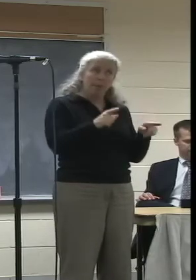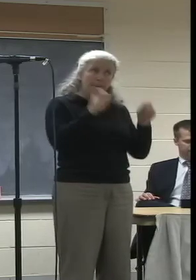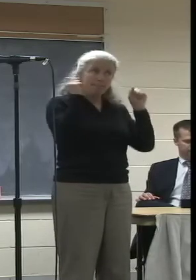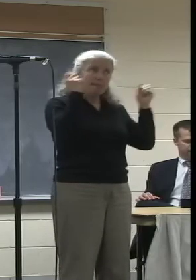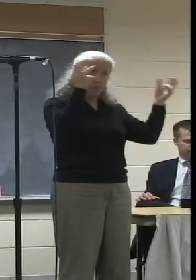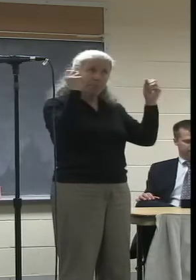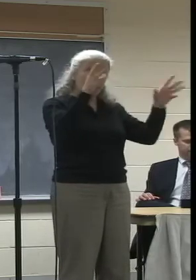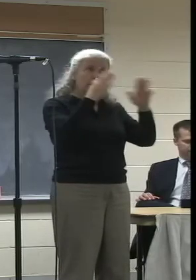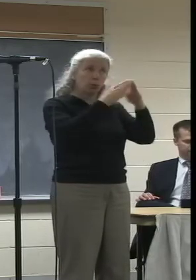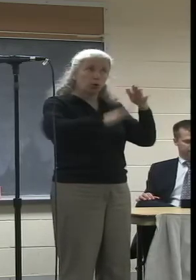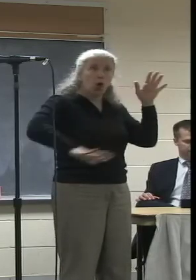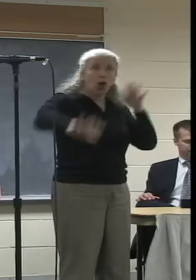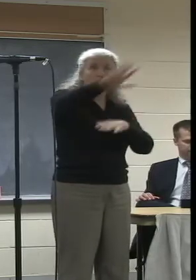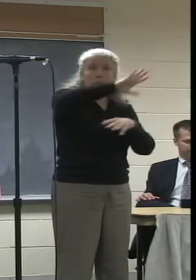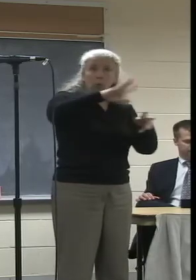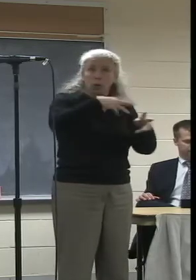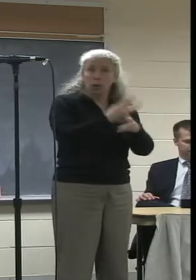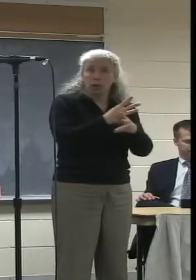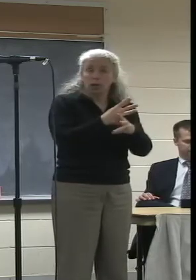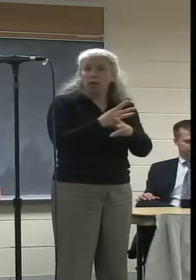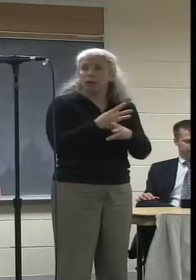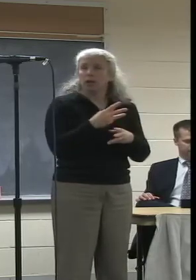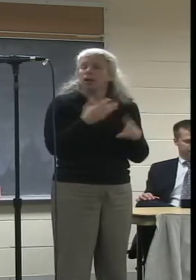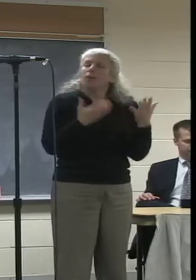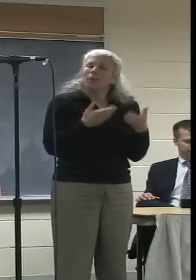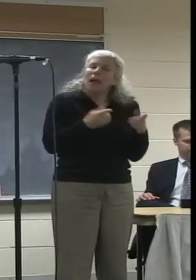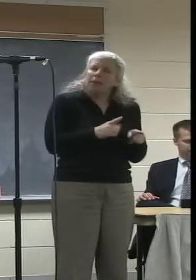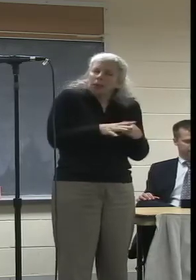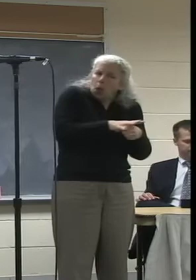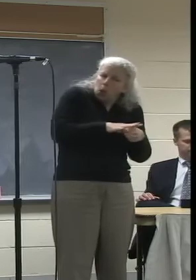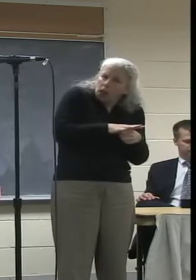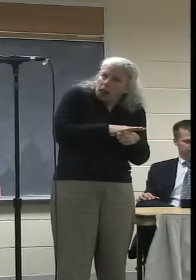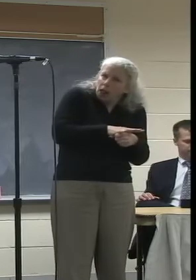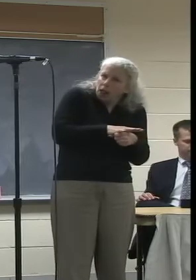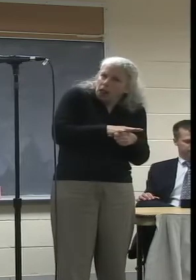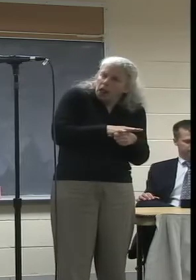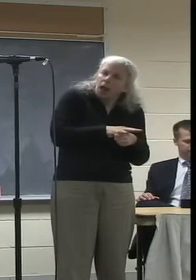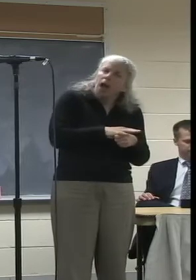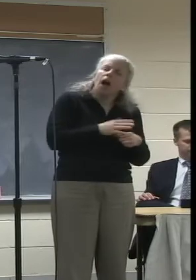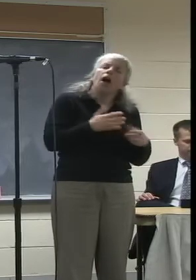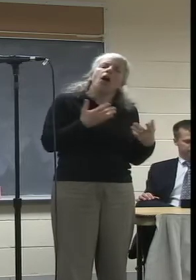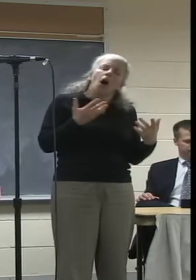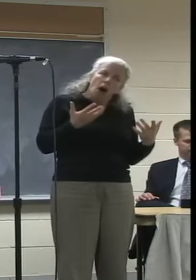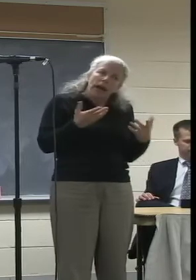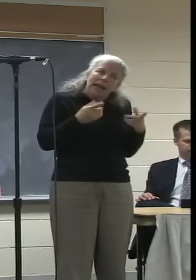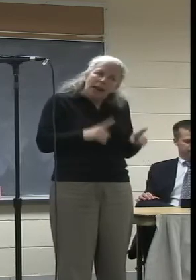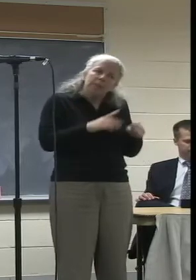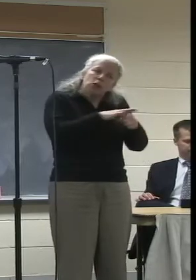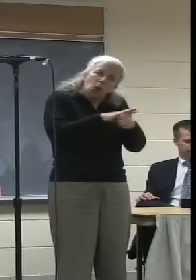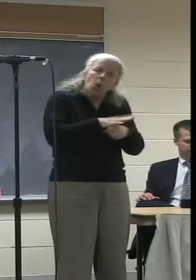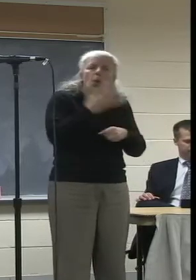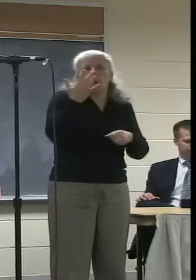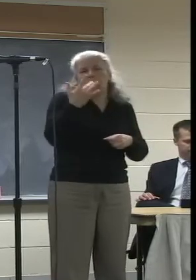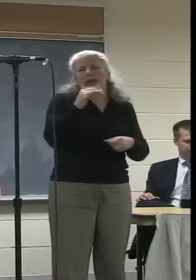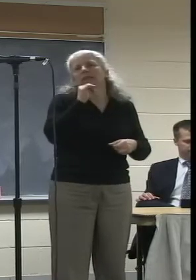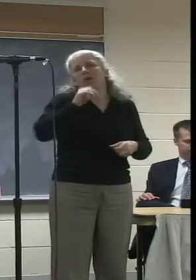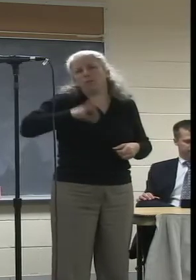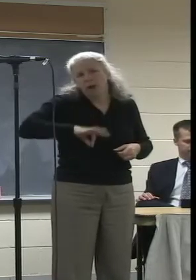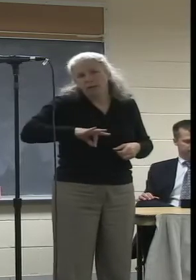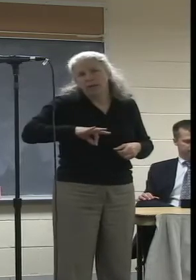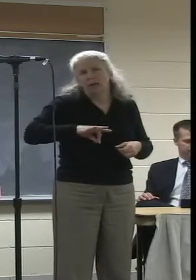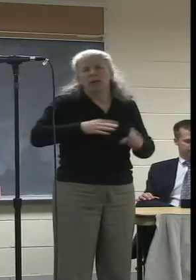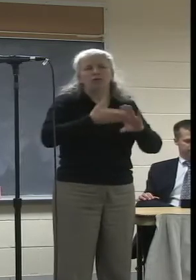over the world. And even though it happens locally, because it can only happen locally because it's not for profit, it's run by